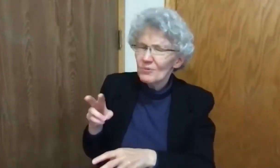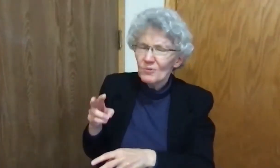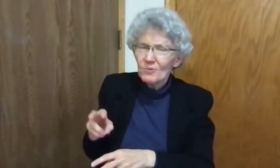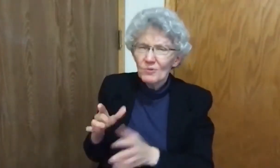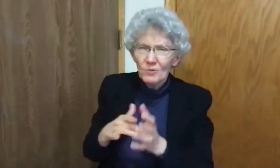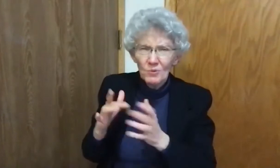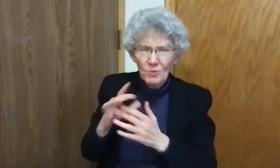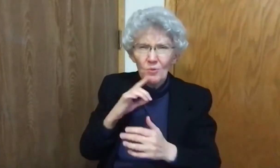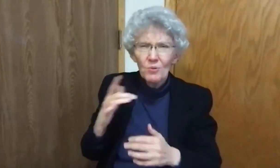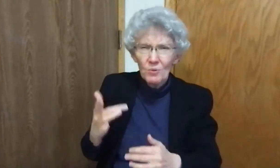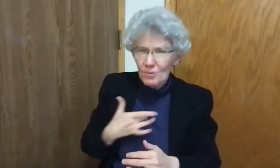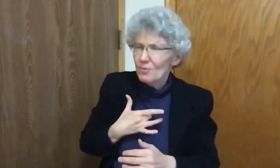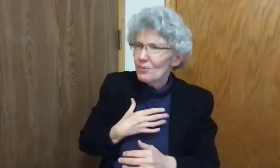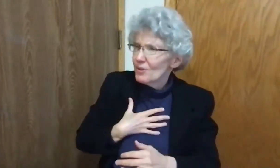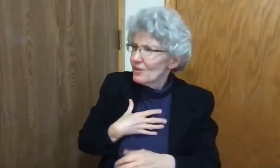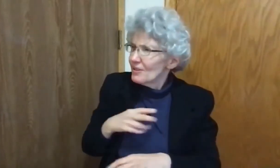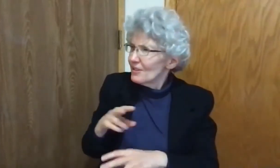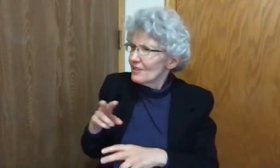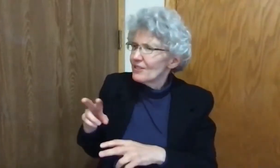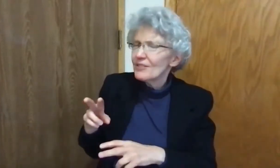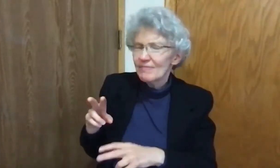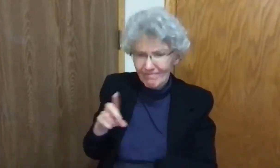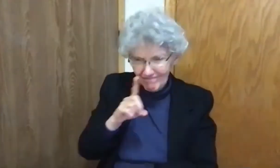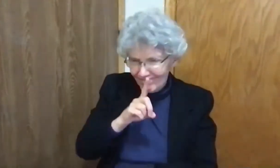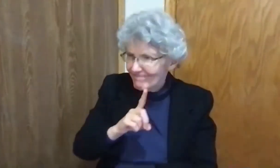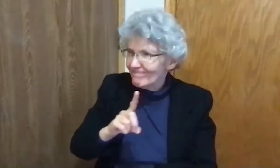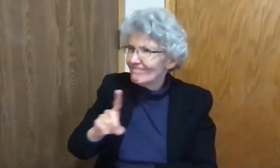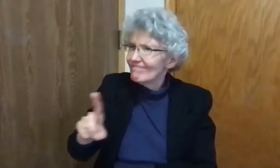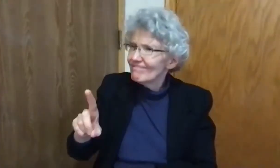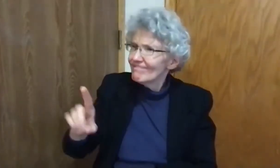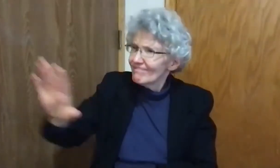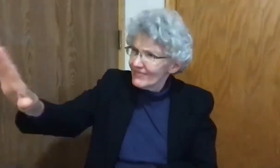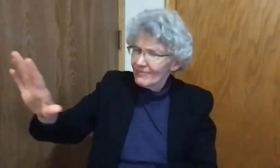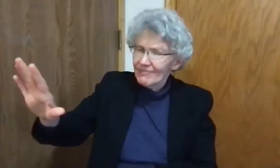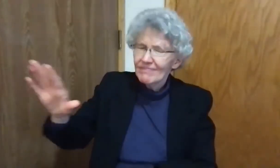large crowd from the town. When the Lord saw her, he had compassion for her and said to her,